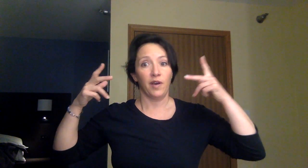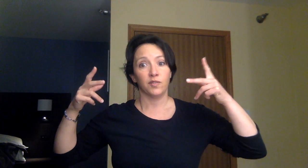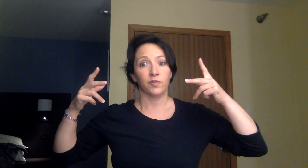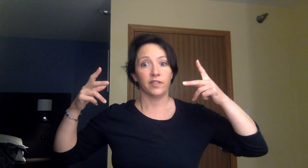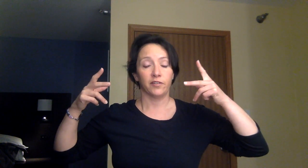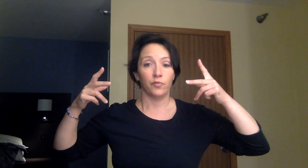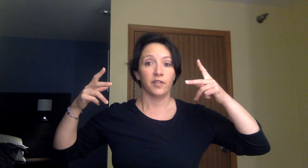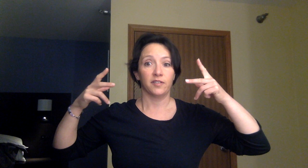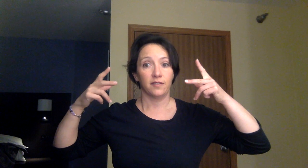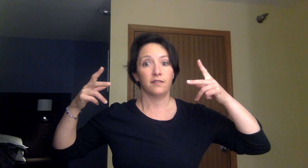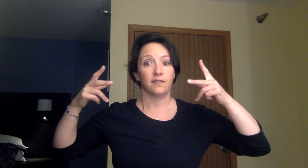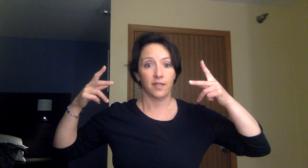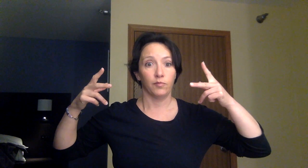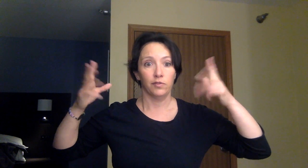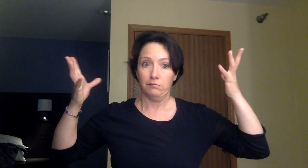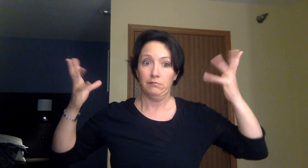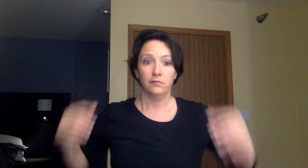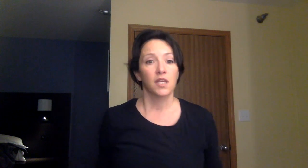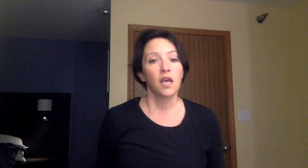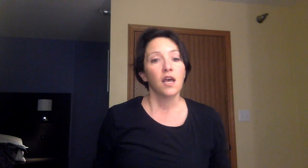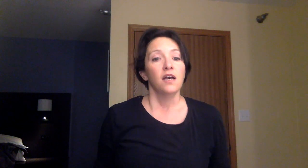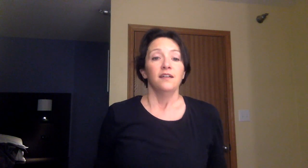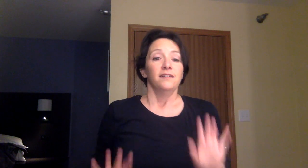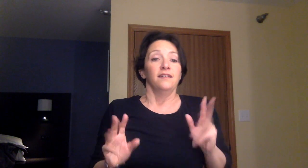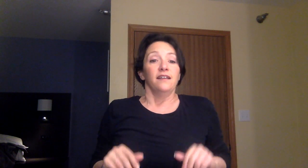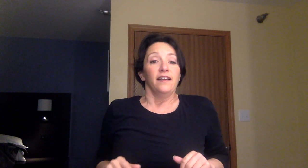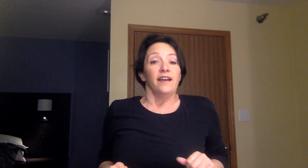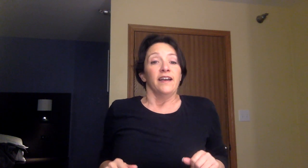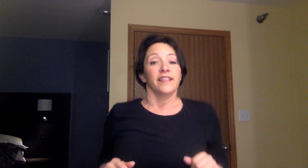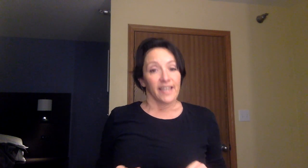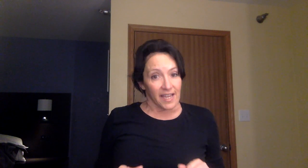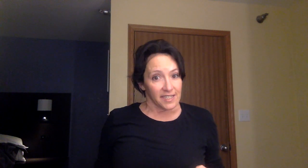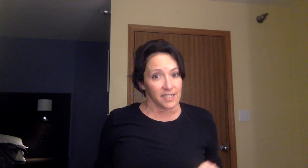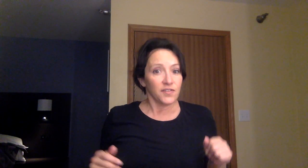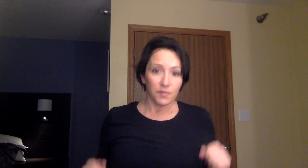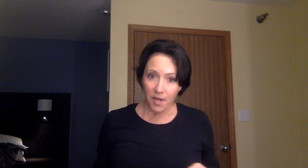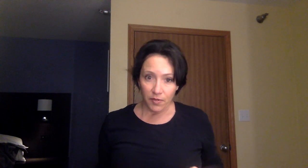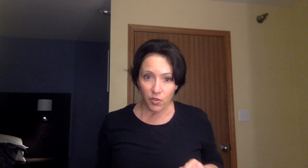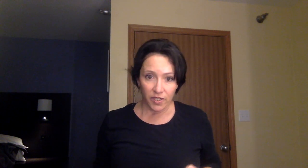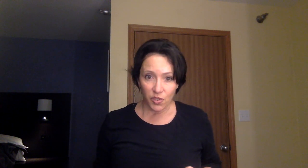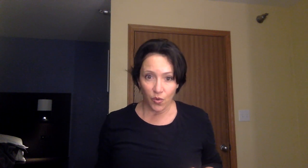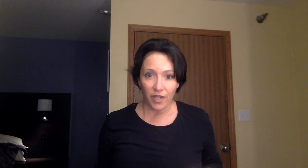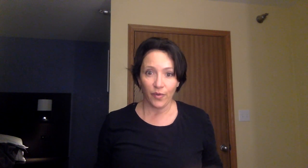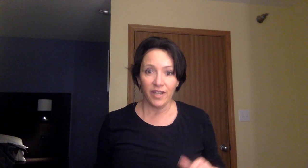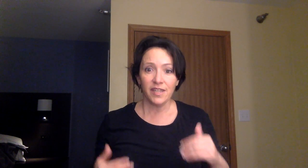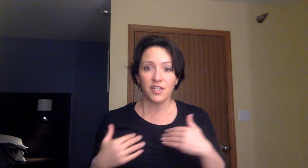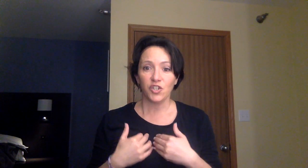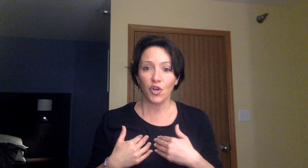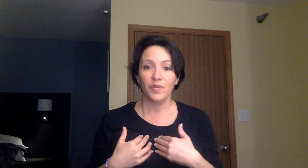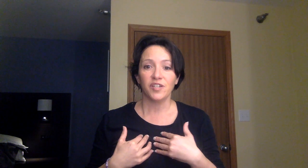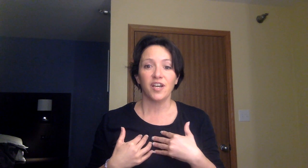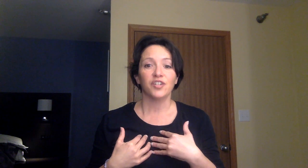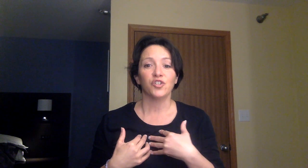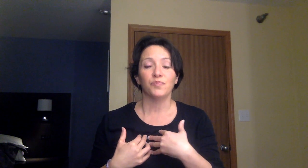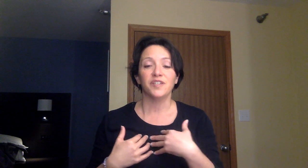possible glaucoma and it's stable? At the end of September 2021, they determined I should be